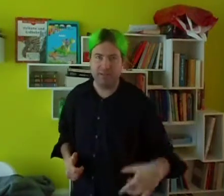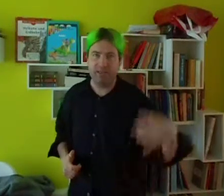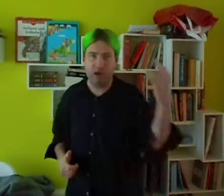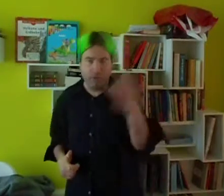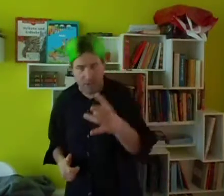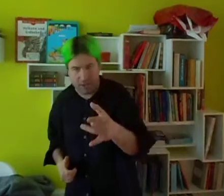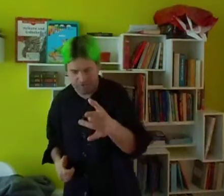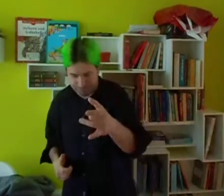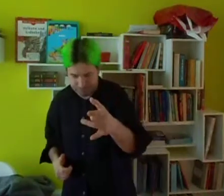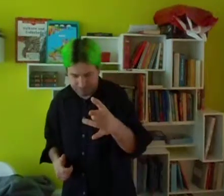-over